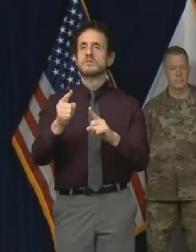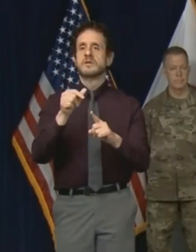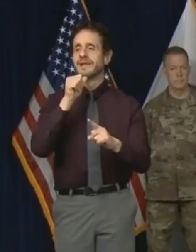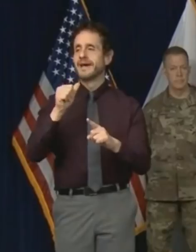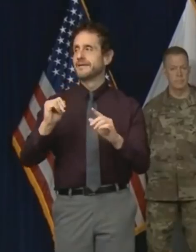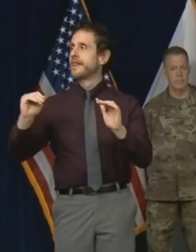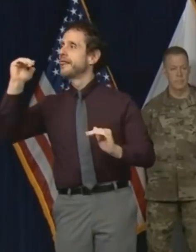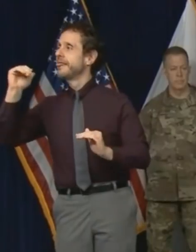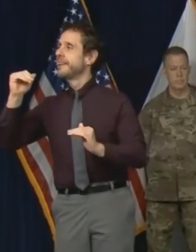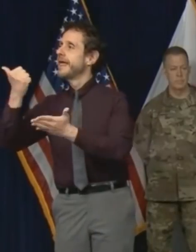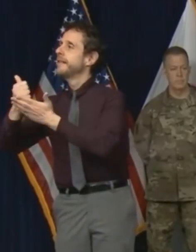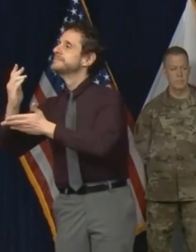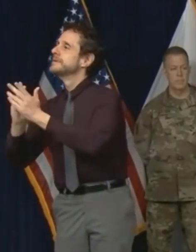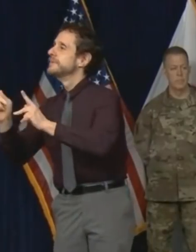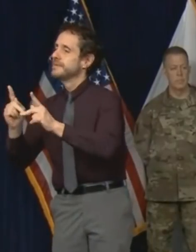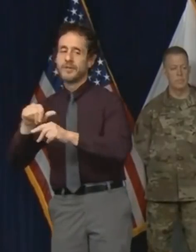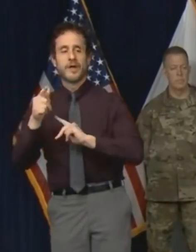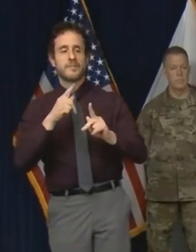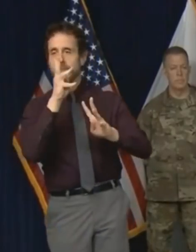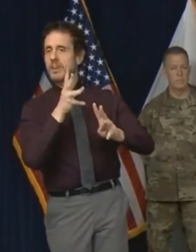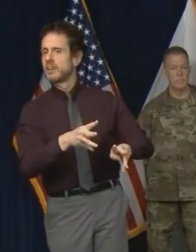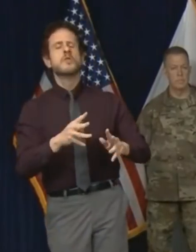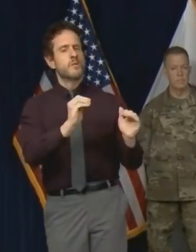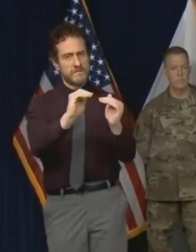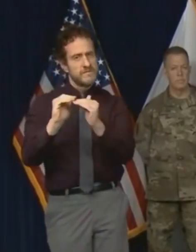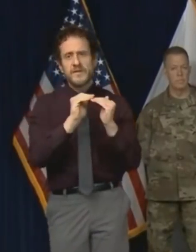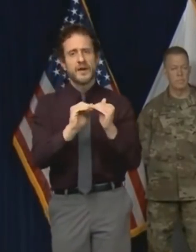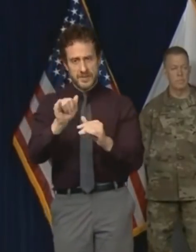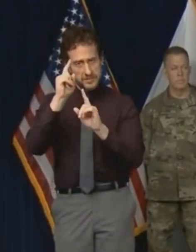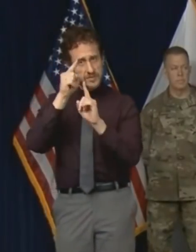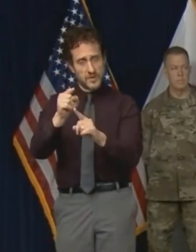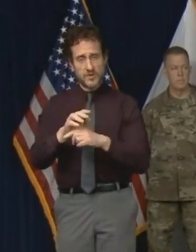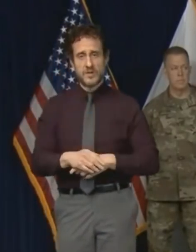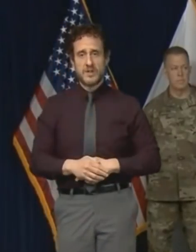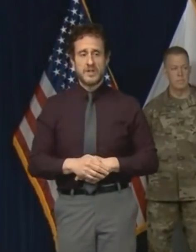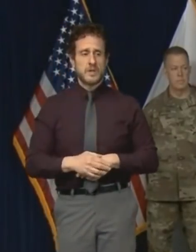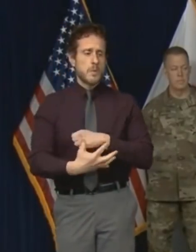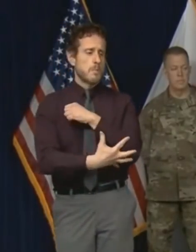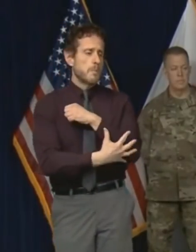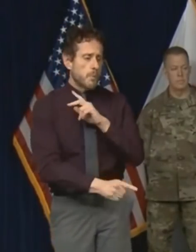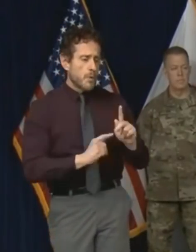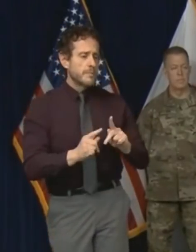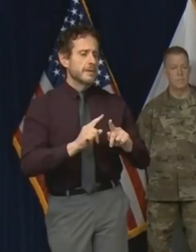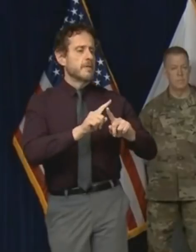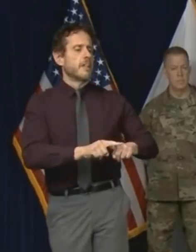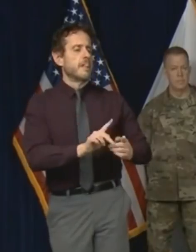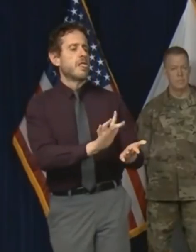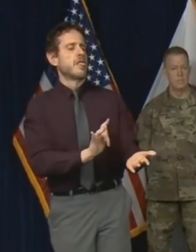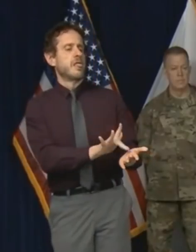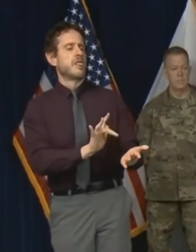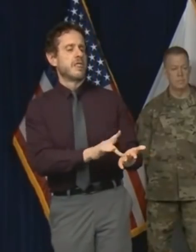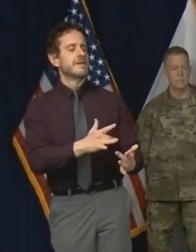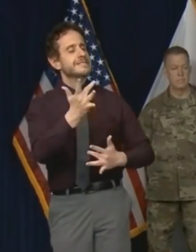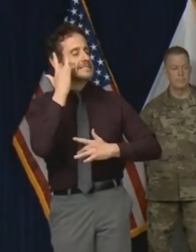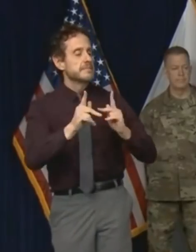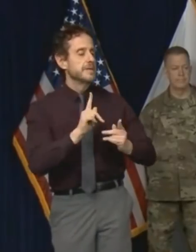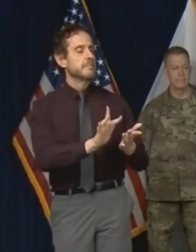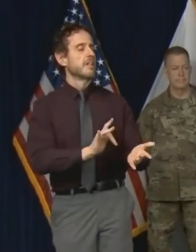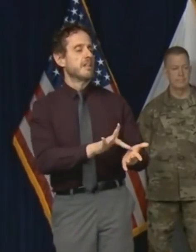In my inaugural address I said that I would not balance the budget on the backs of the starving the sick and the suffering.